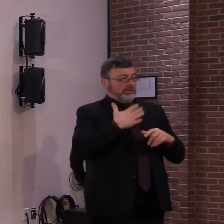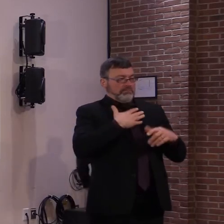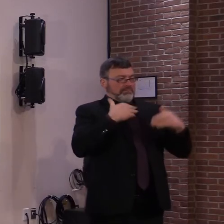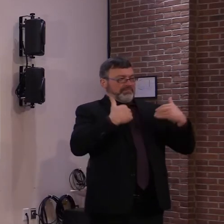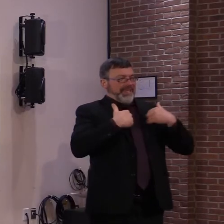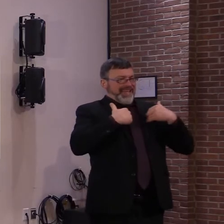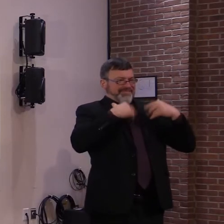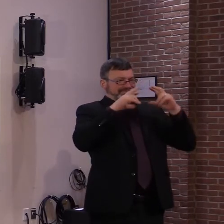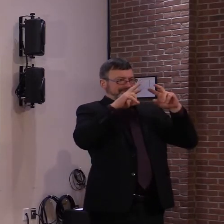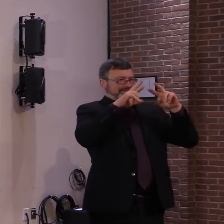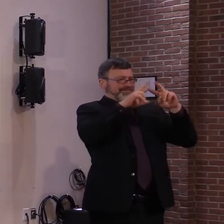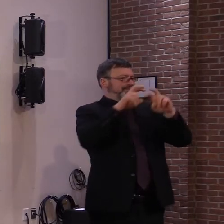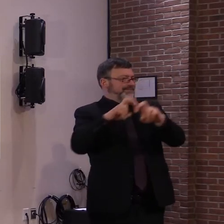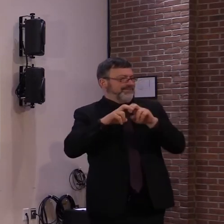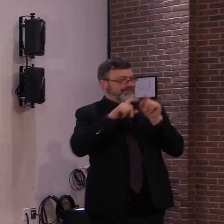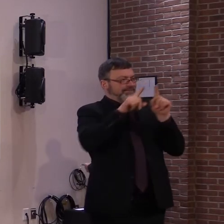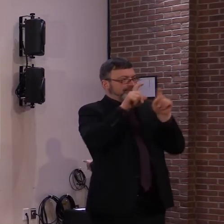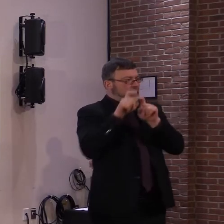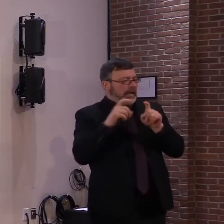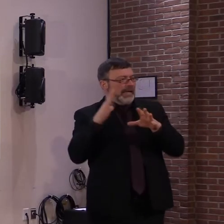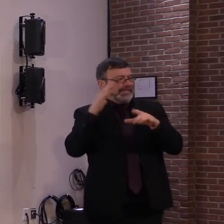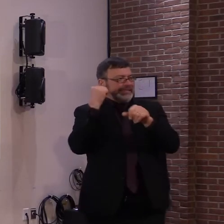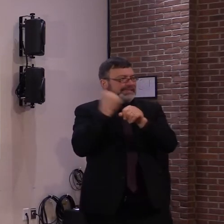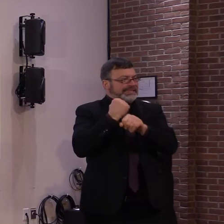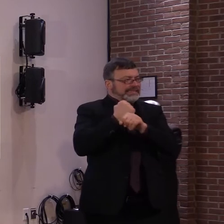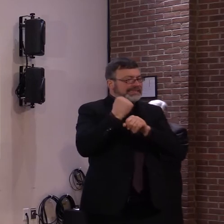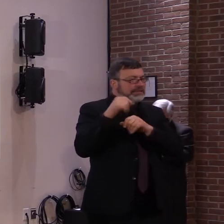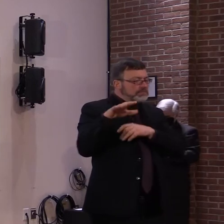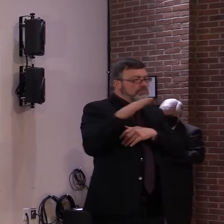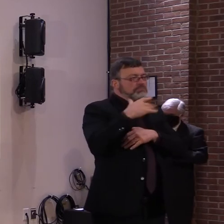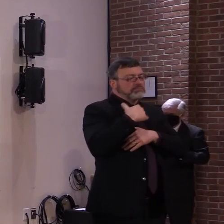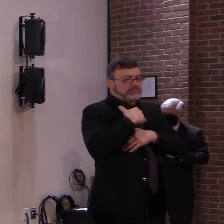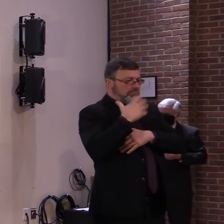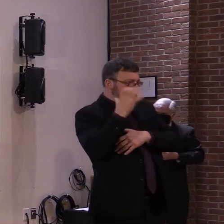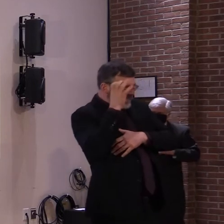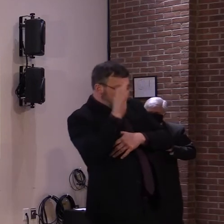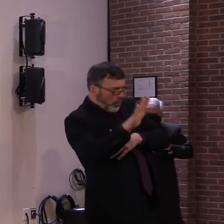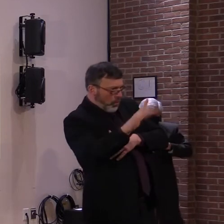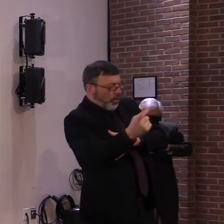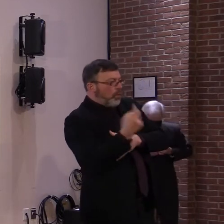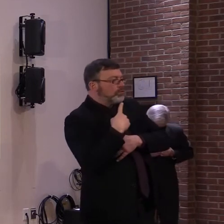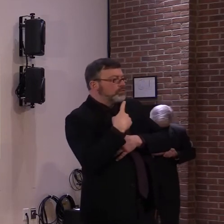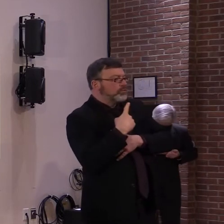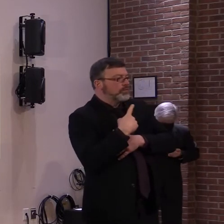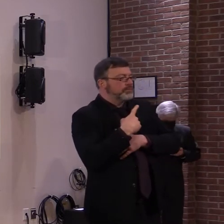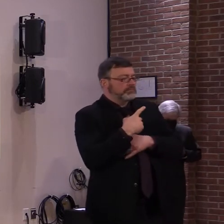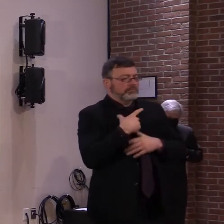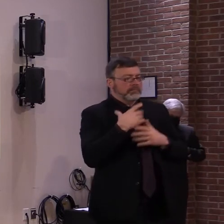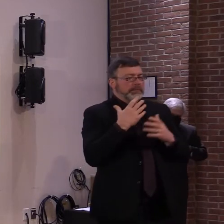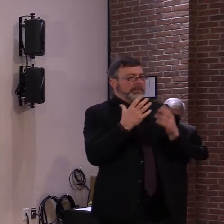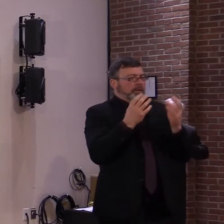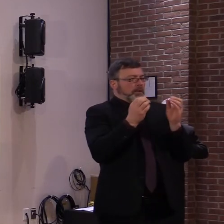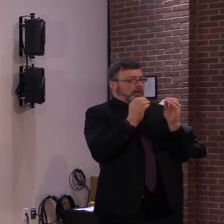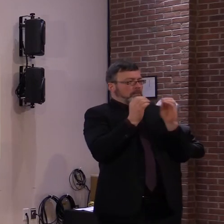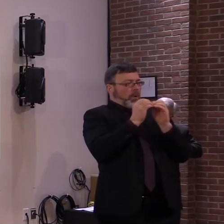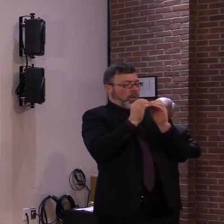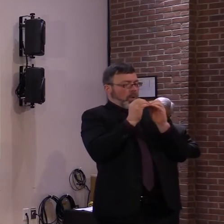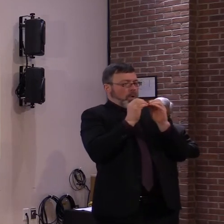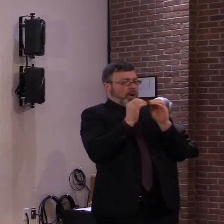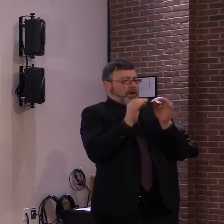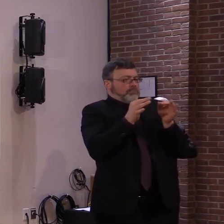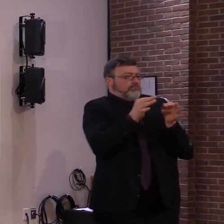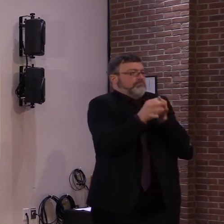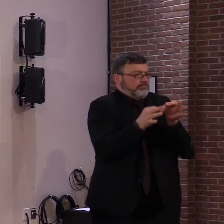heard what you just said and will have a much better insight, um, into why that is or is not